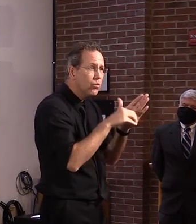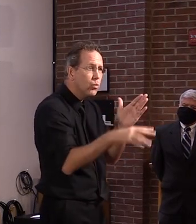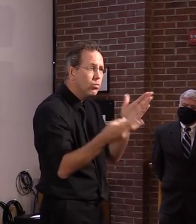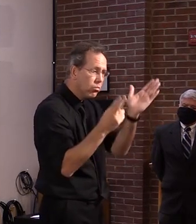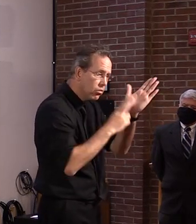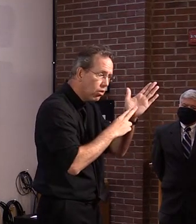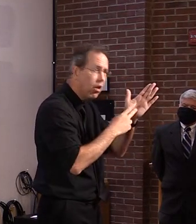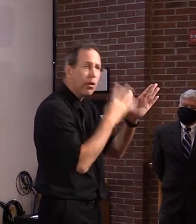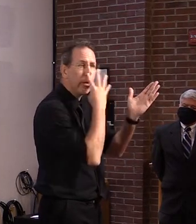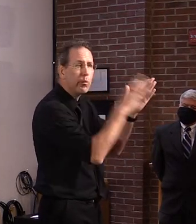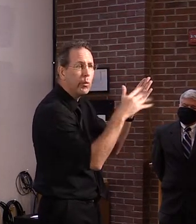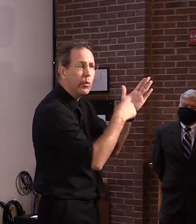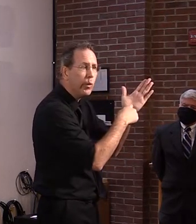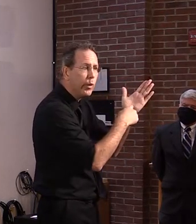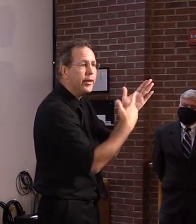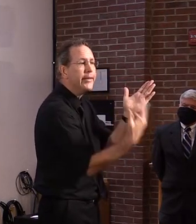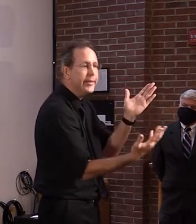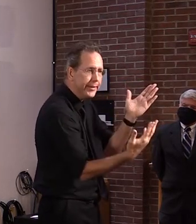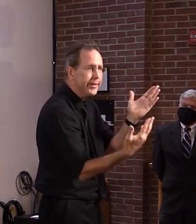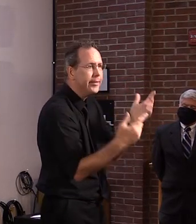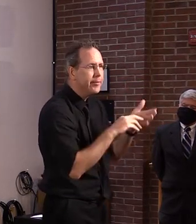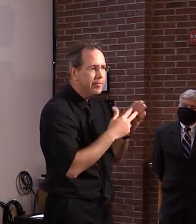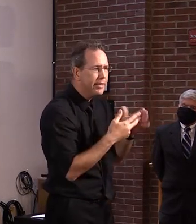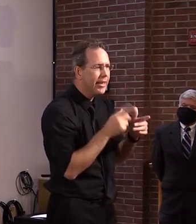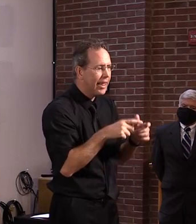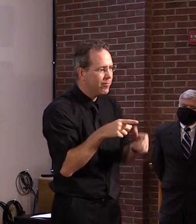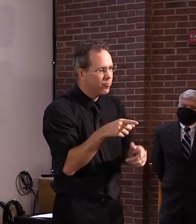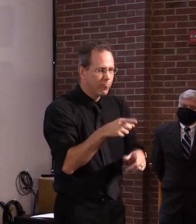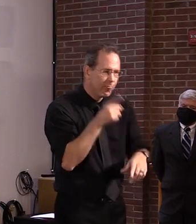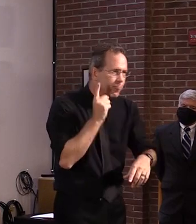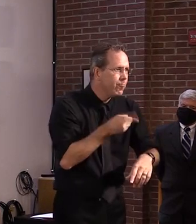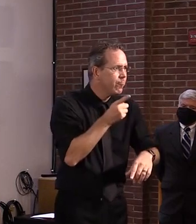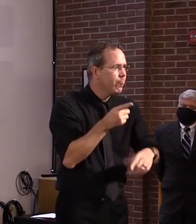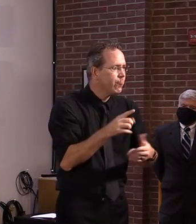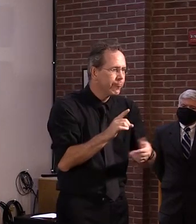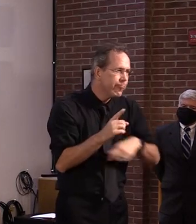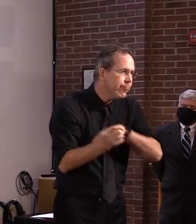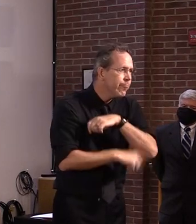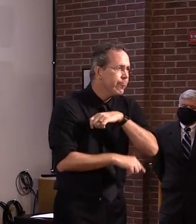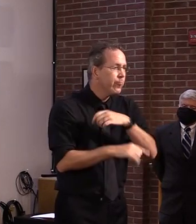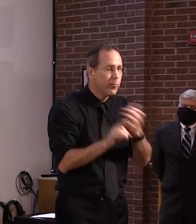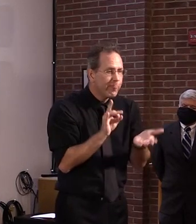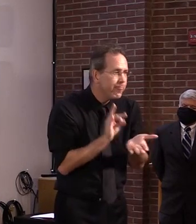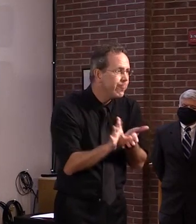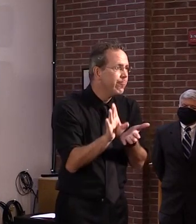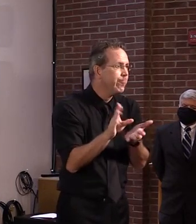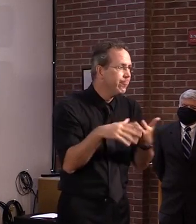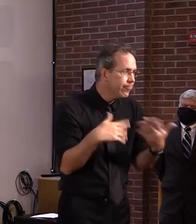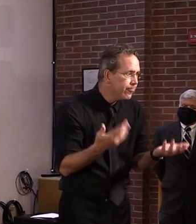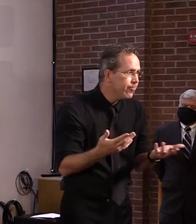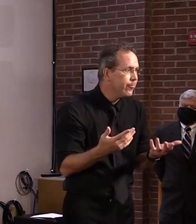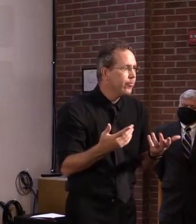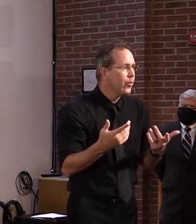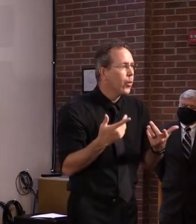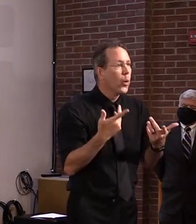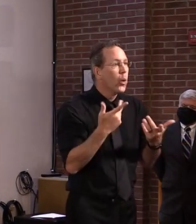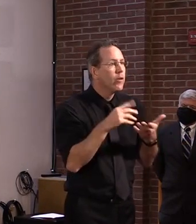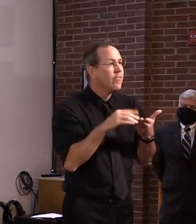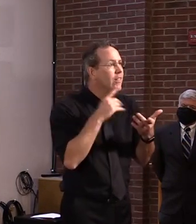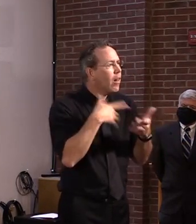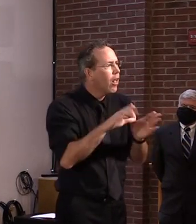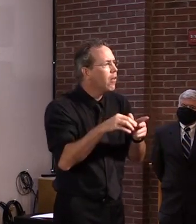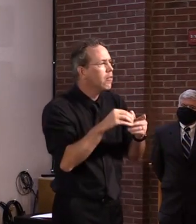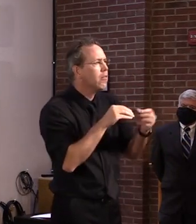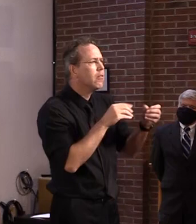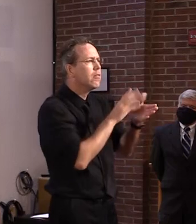or university has to take swift action. Uh, send the message to the rest of the population, uh, that they aren't going to, uh,